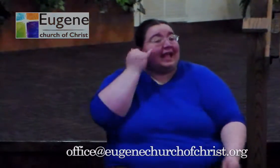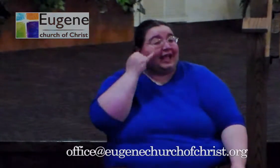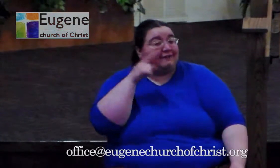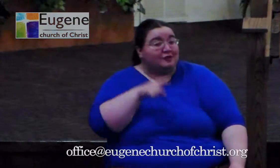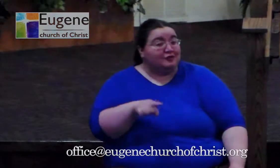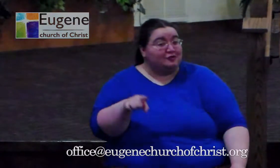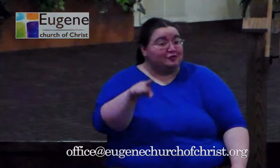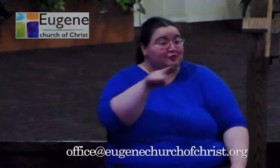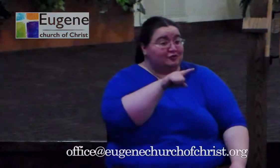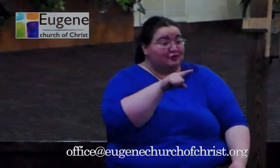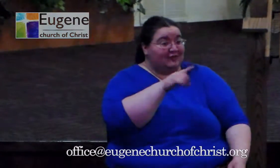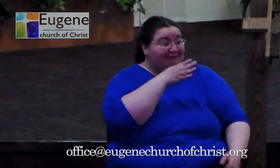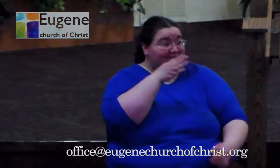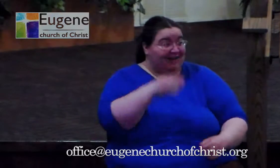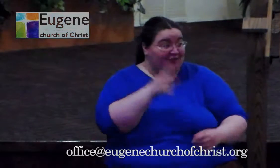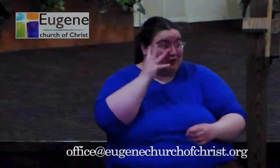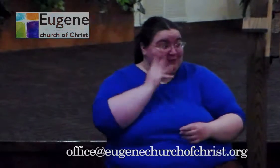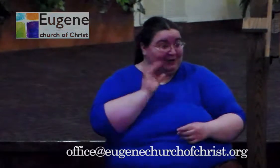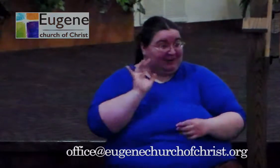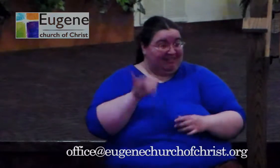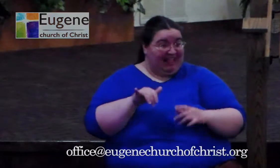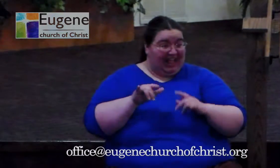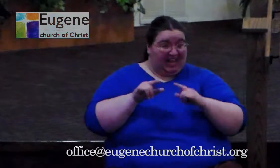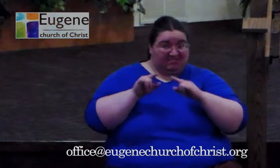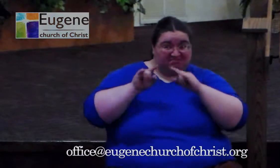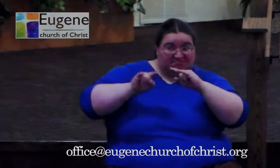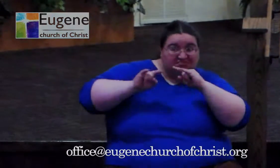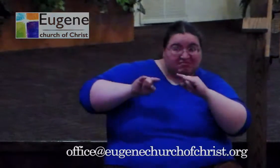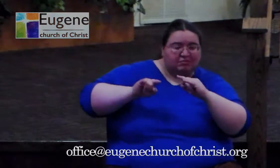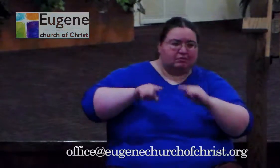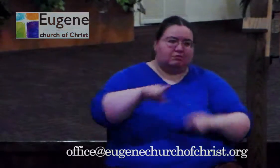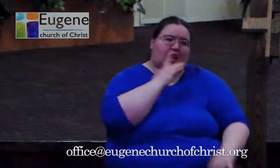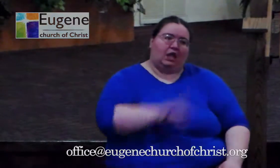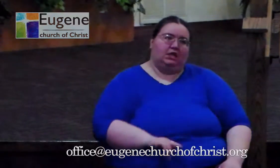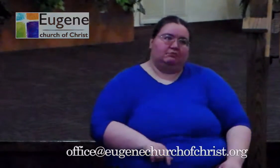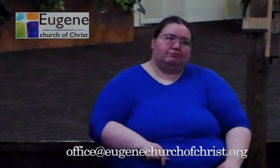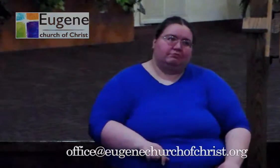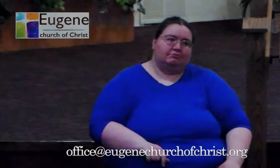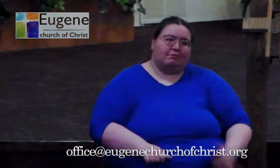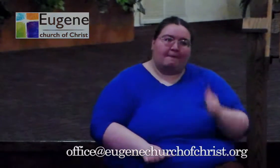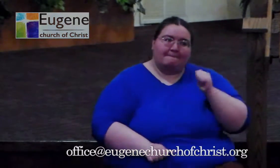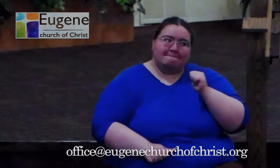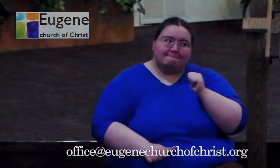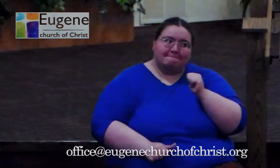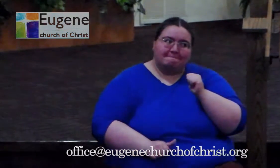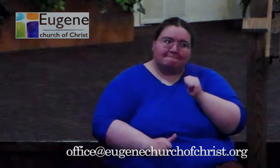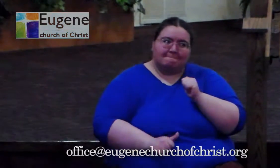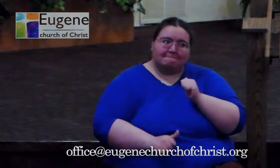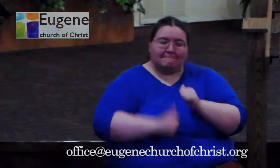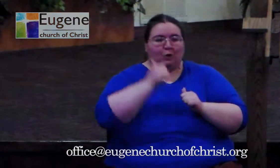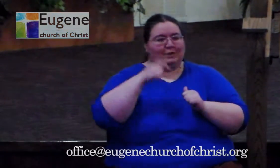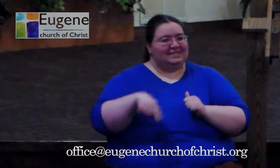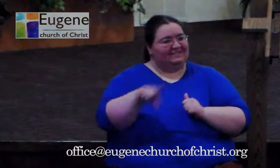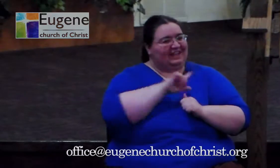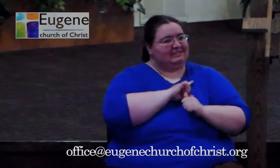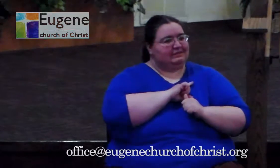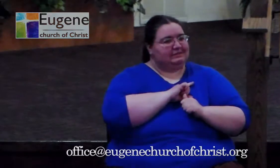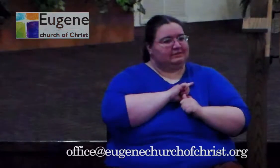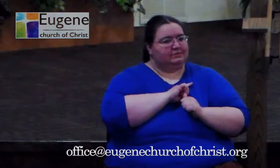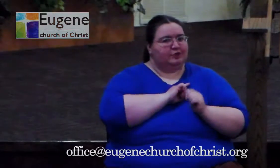you're the lucky one. Because for most of us, at some point we have returned home. Now, I know a lot of us never